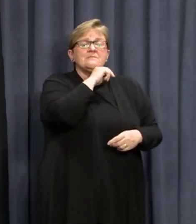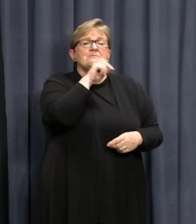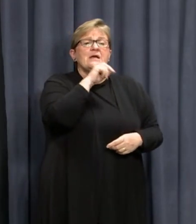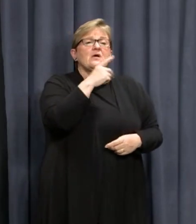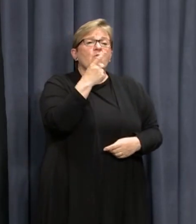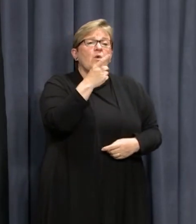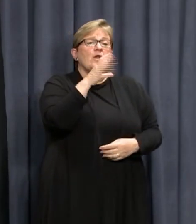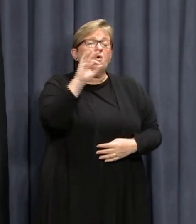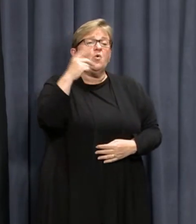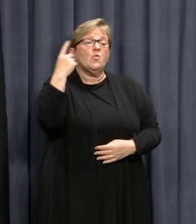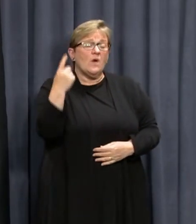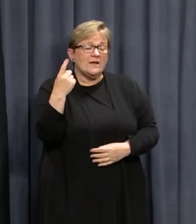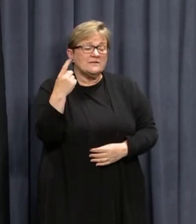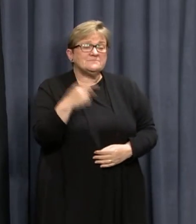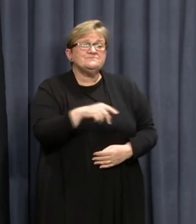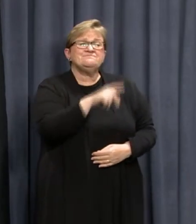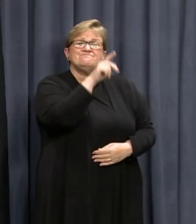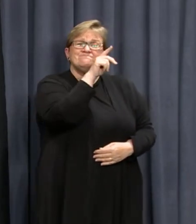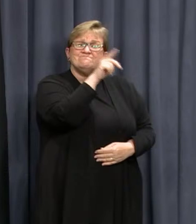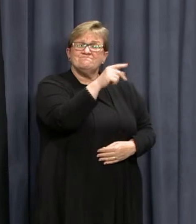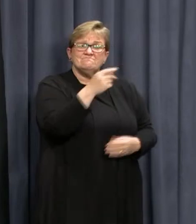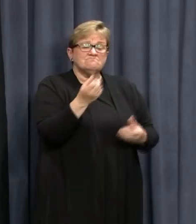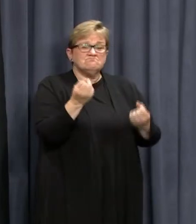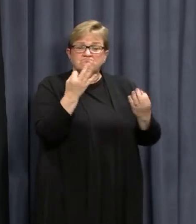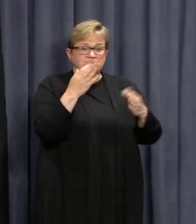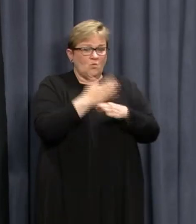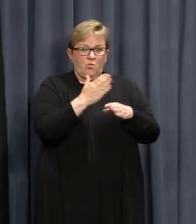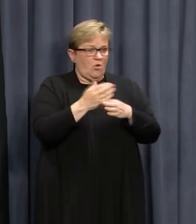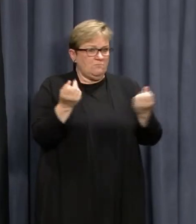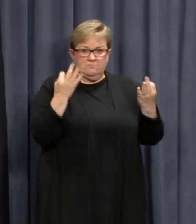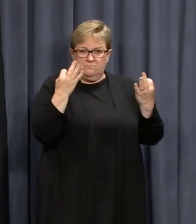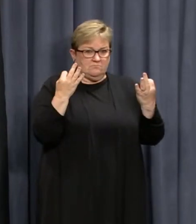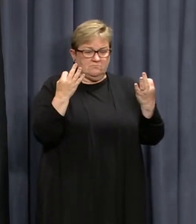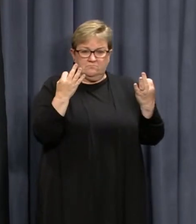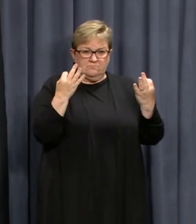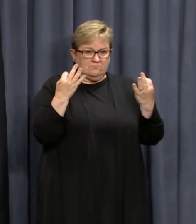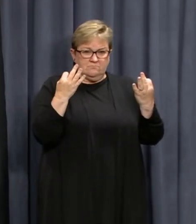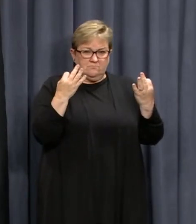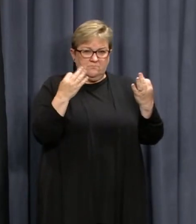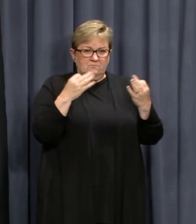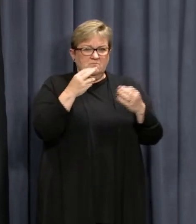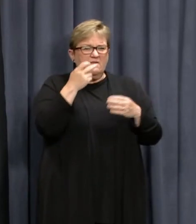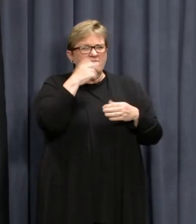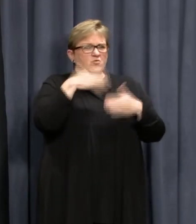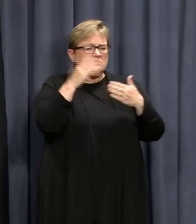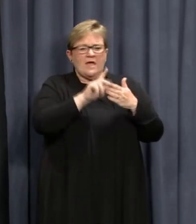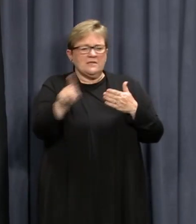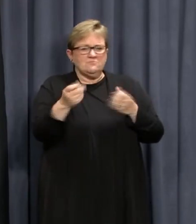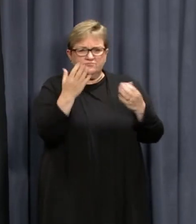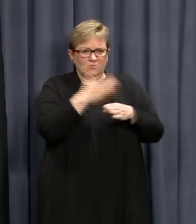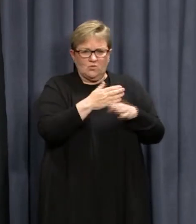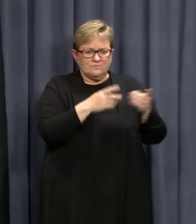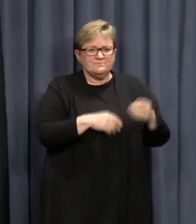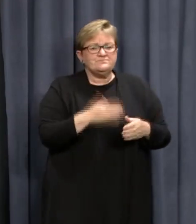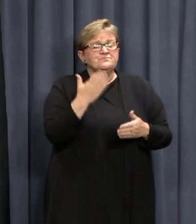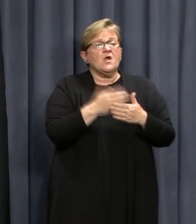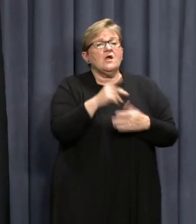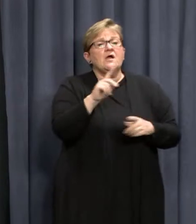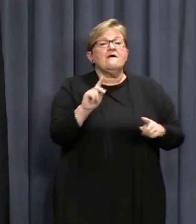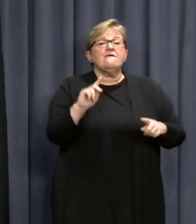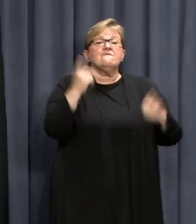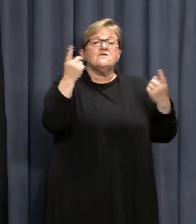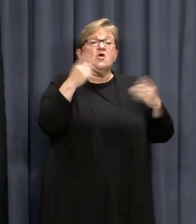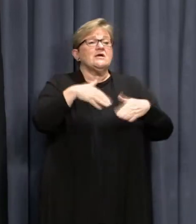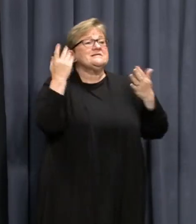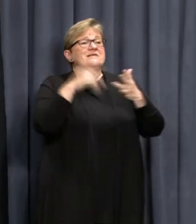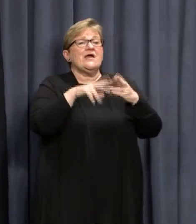Case 1001 did not have any further shifts at the hotel over the next few days. On his first